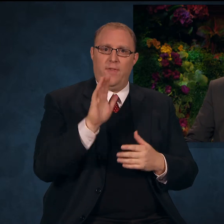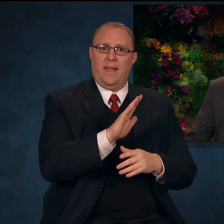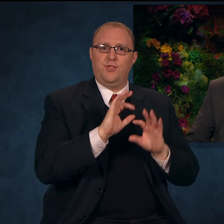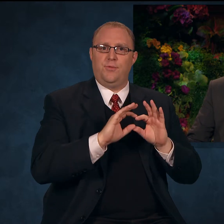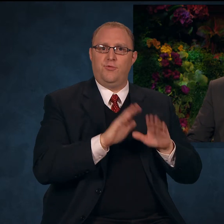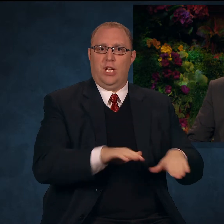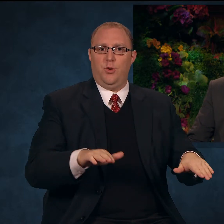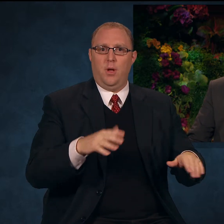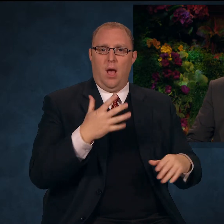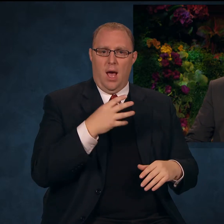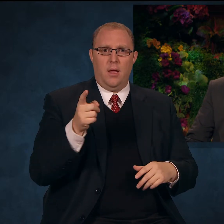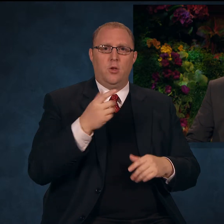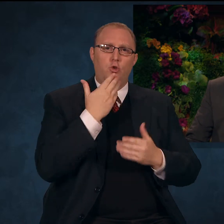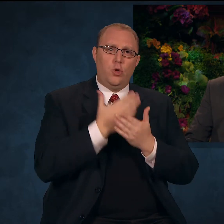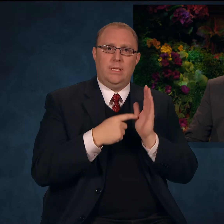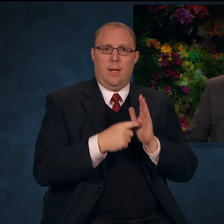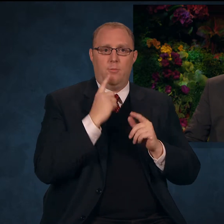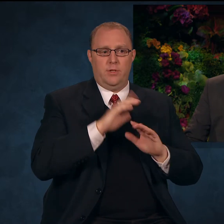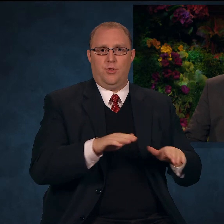of their lives.